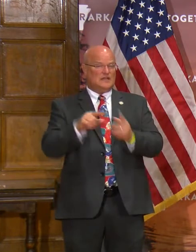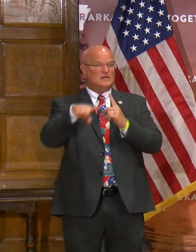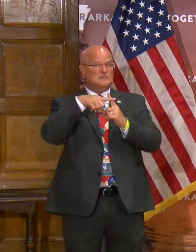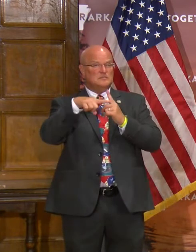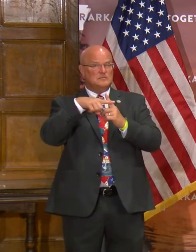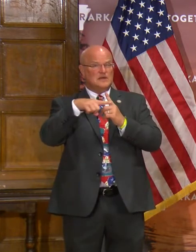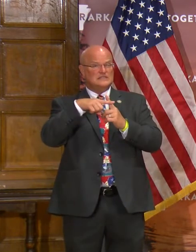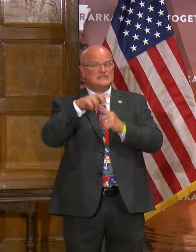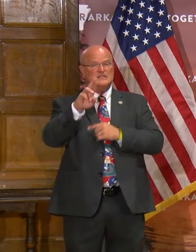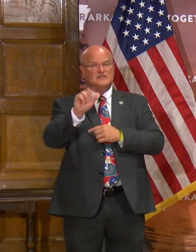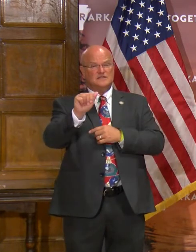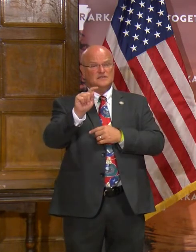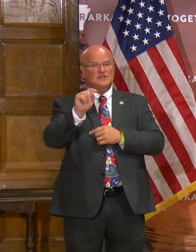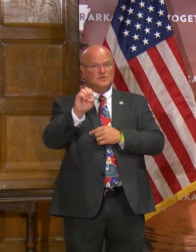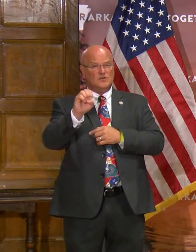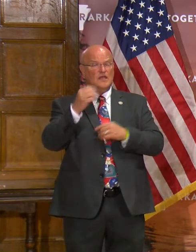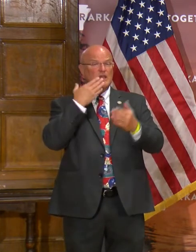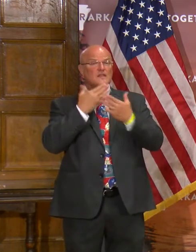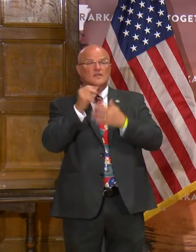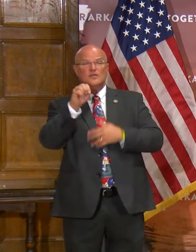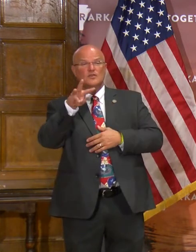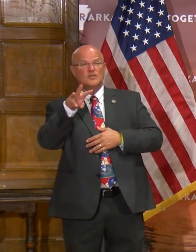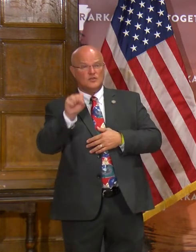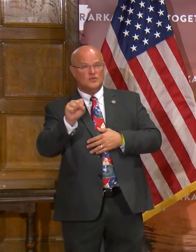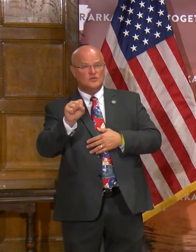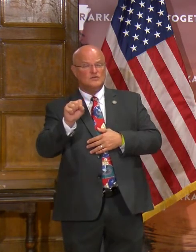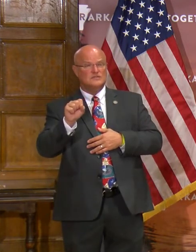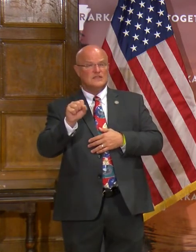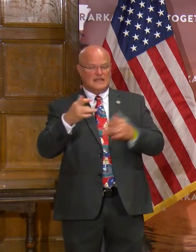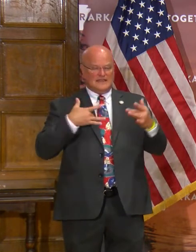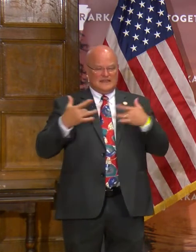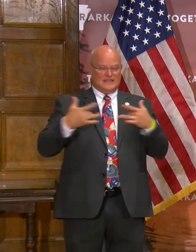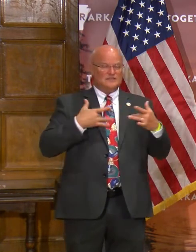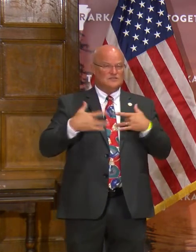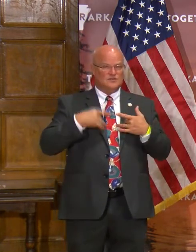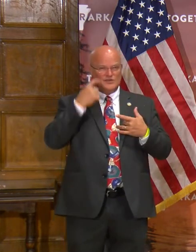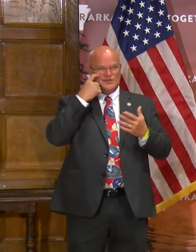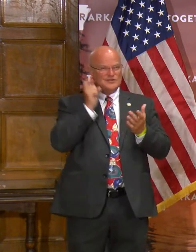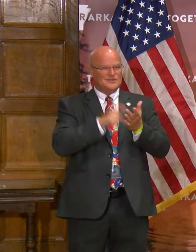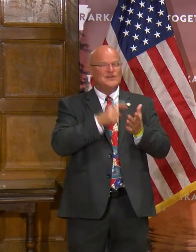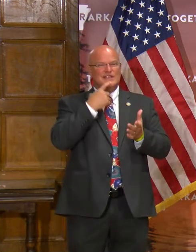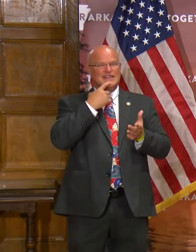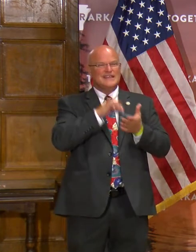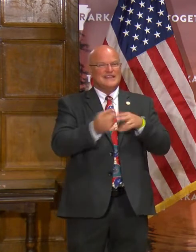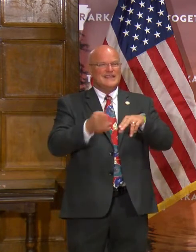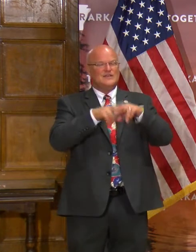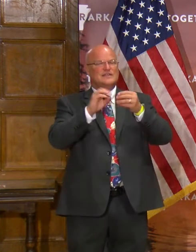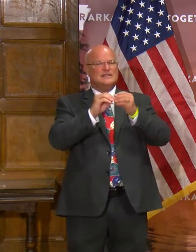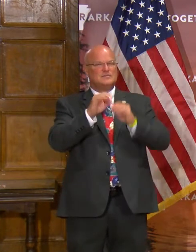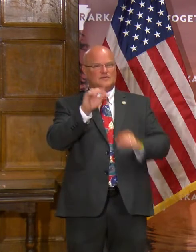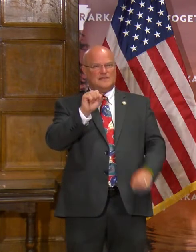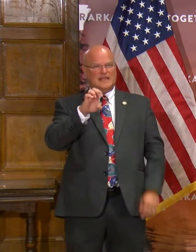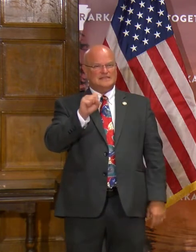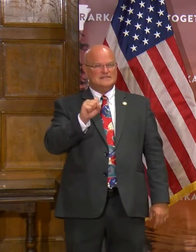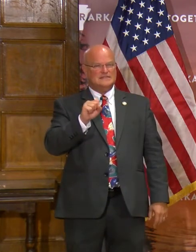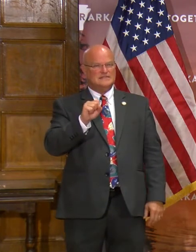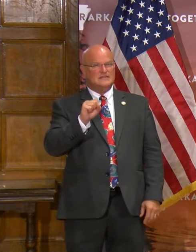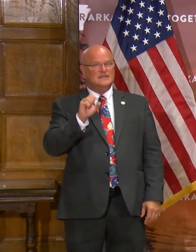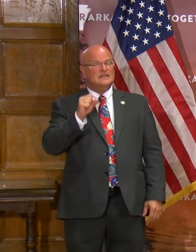the positivity rate are good news. The concern, as you noted, is the increased number of cases.